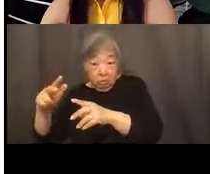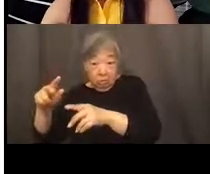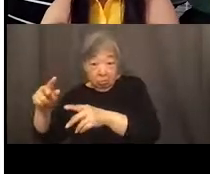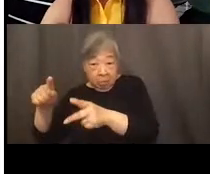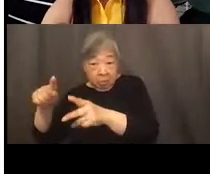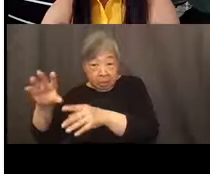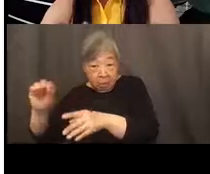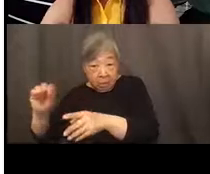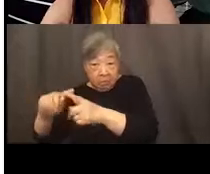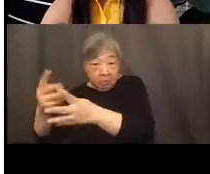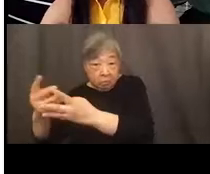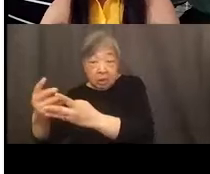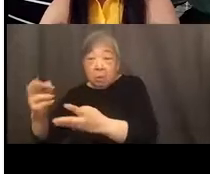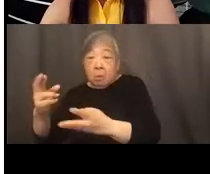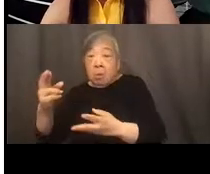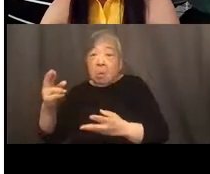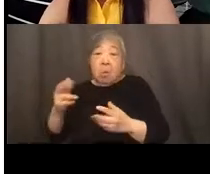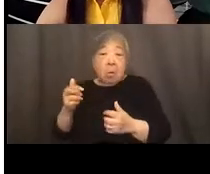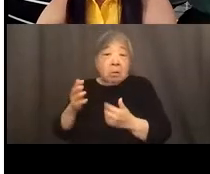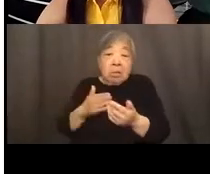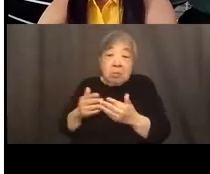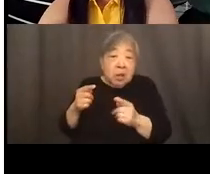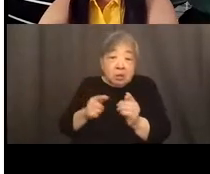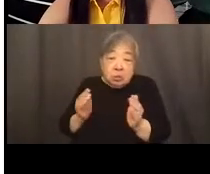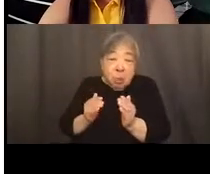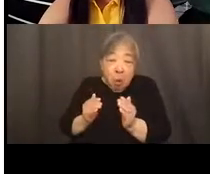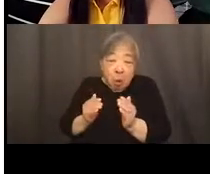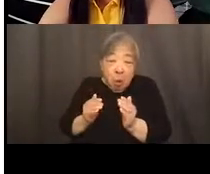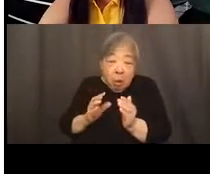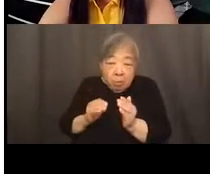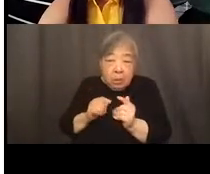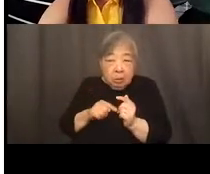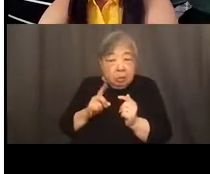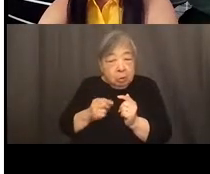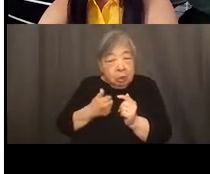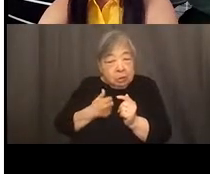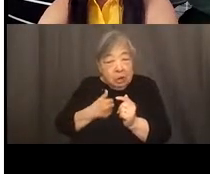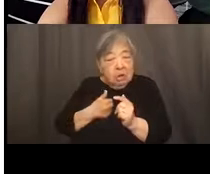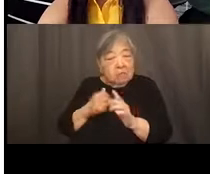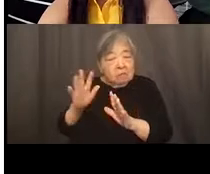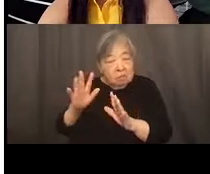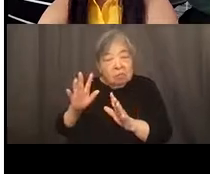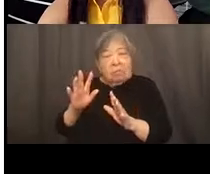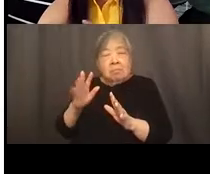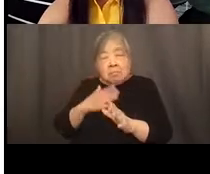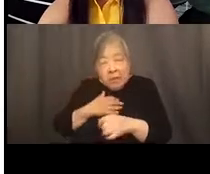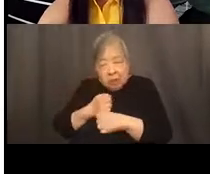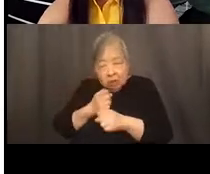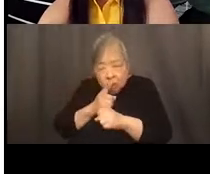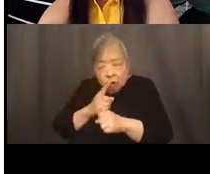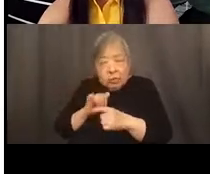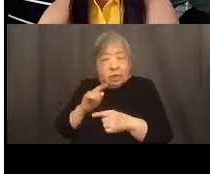screening or again you're a small shop and you're doing this process yourself, just making sure that you're going through that very